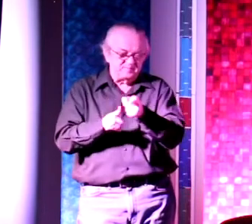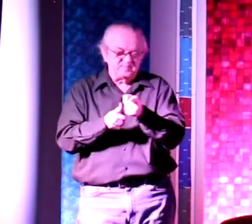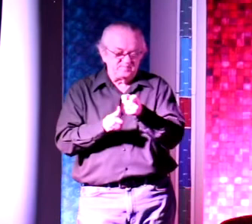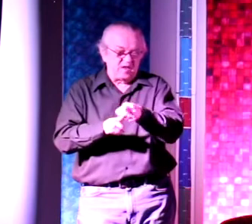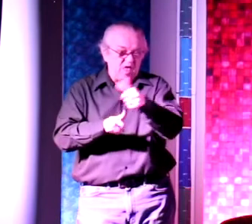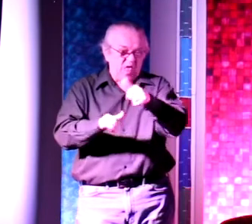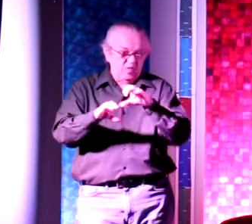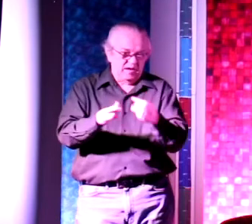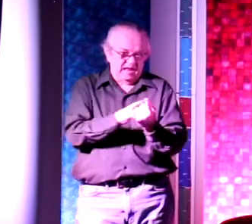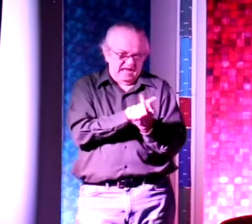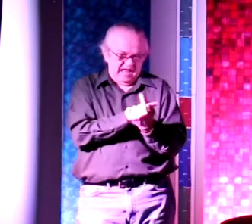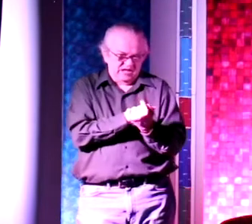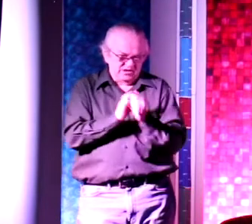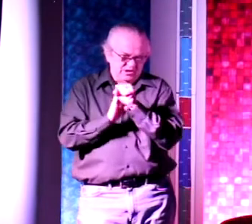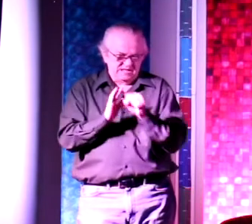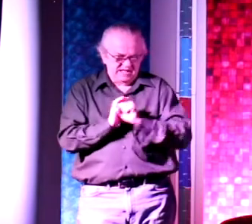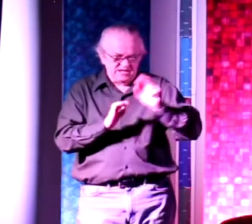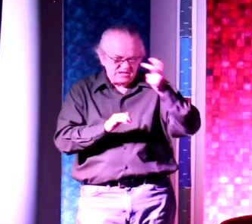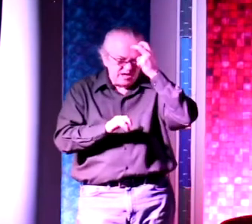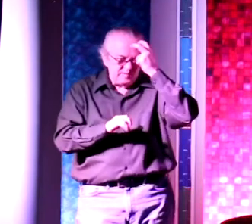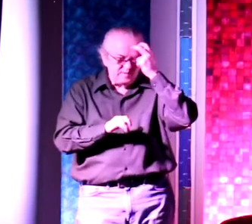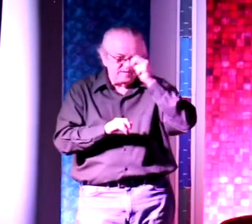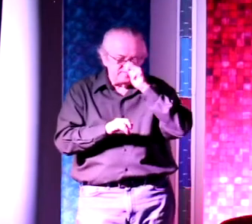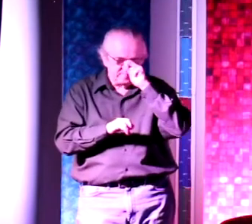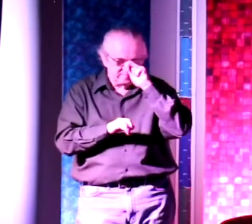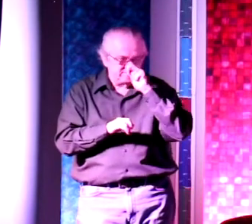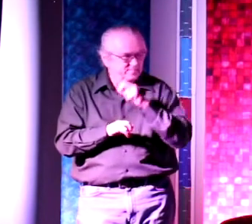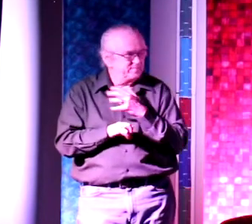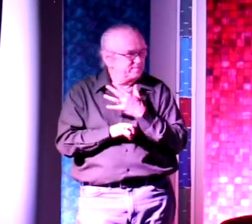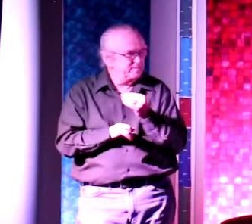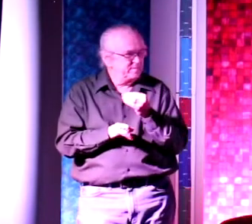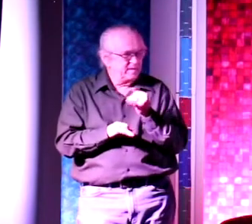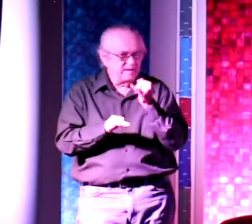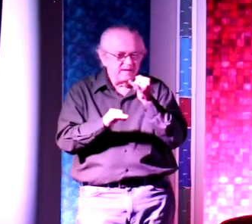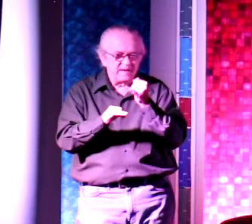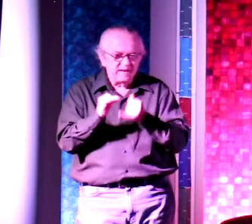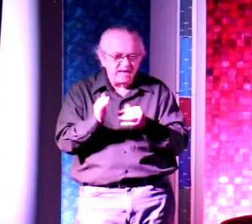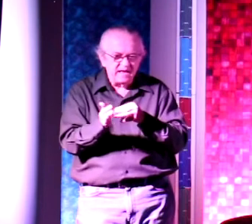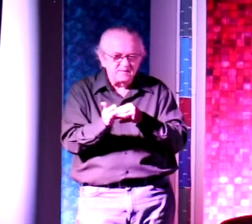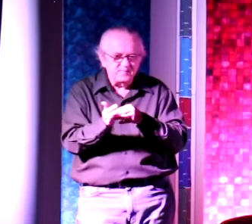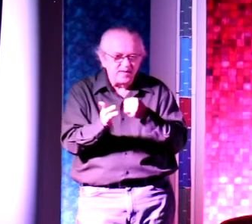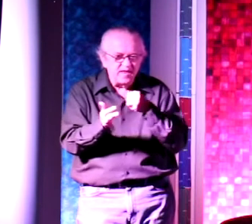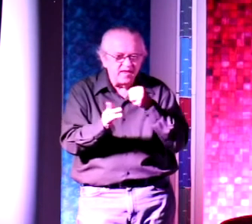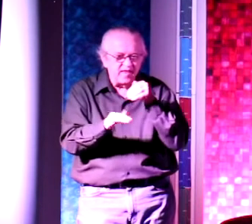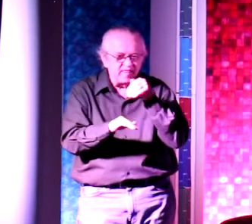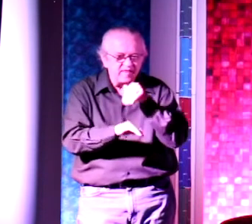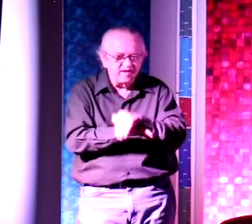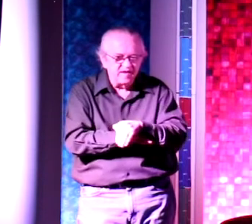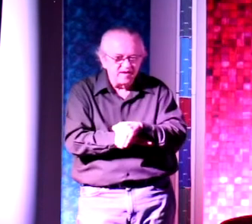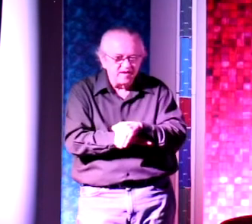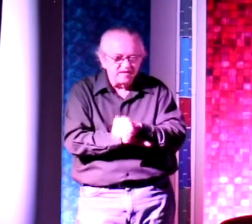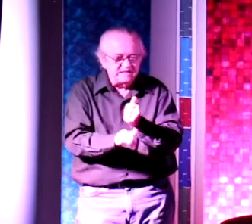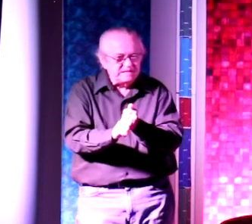And it was the last play of the night. They were three